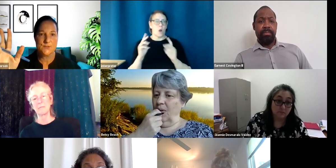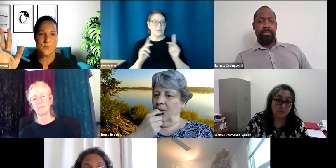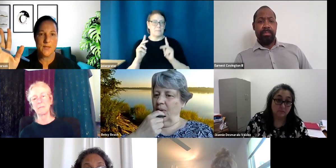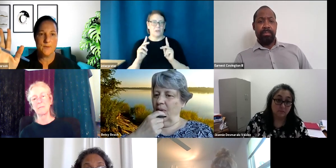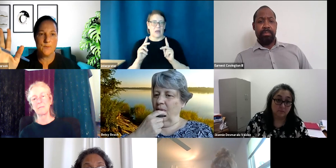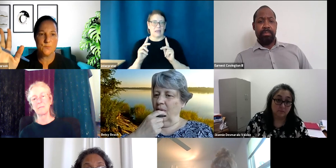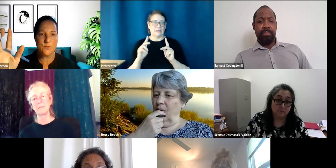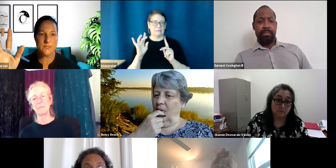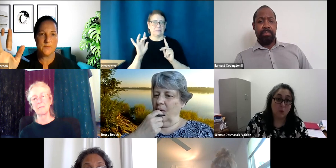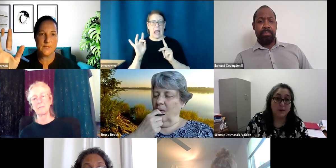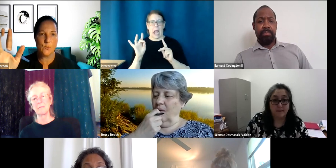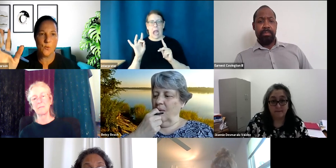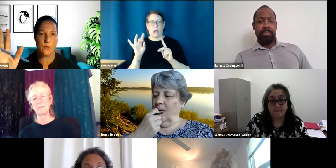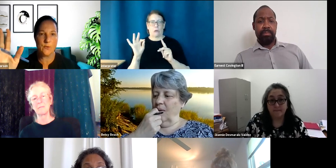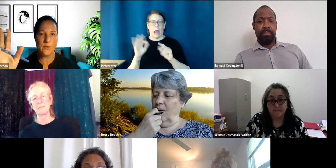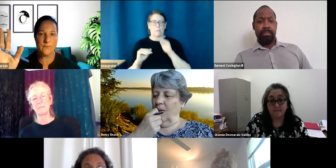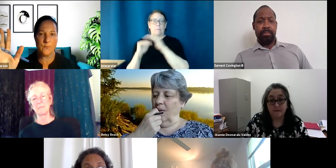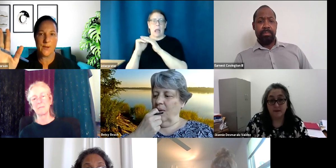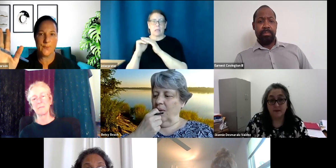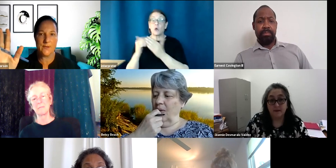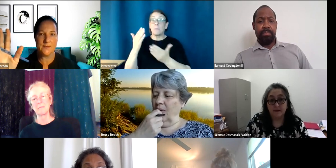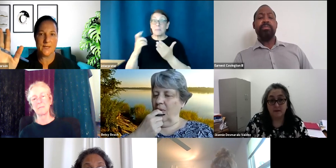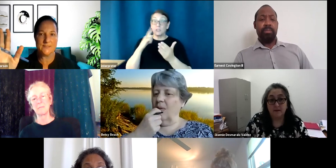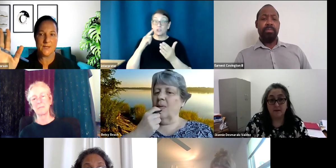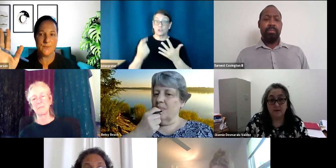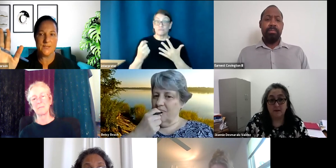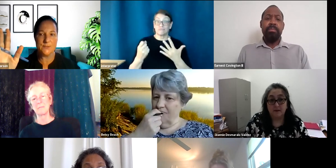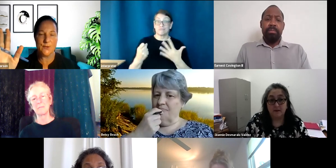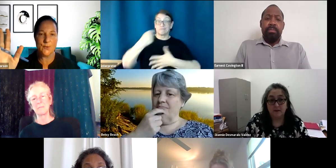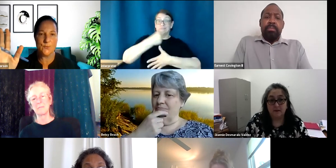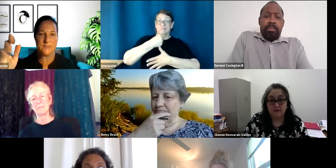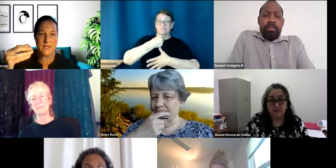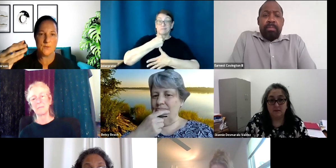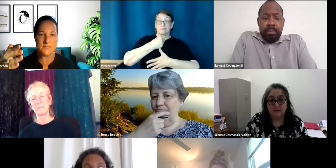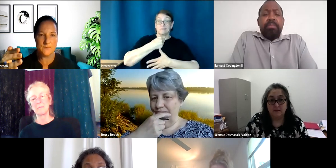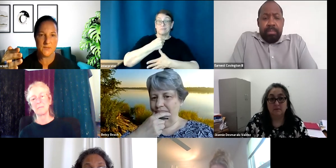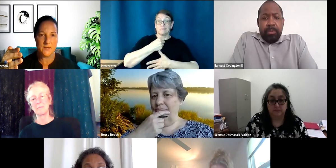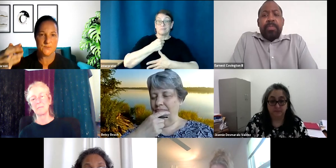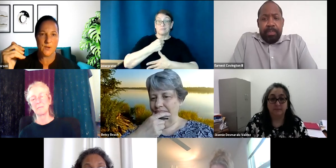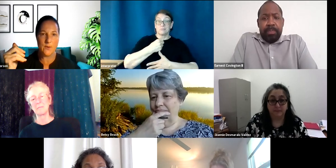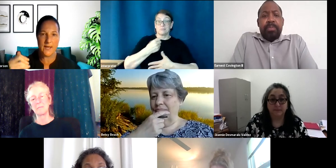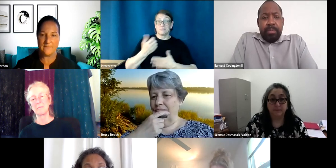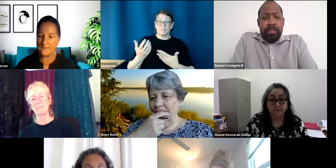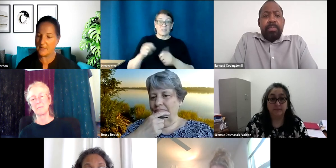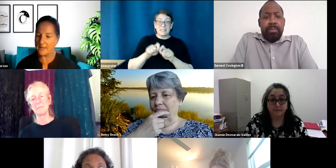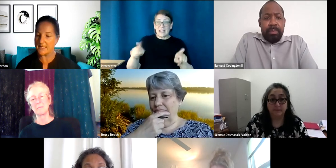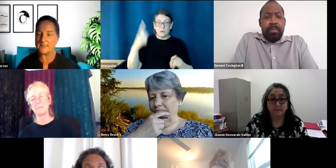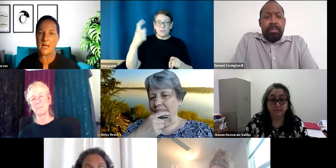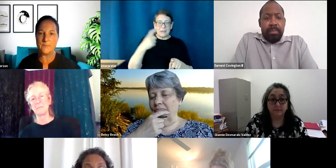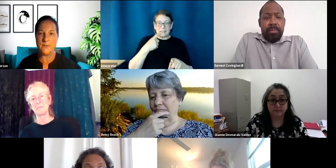So maybe we should put them in an order of priority. Like say we need to know, send out something. Cause we don't want to have like, that's a lot